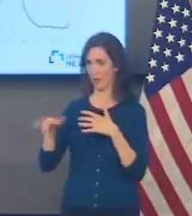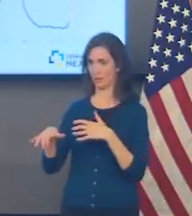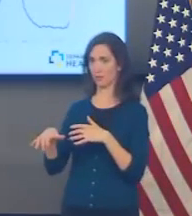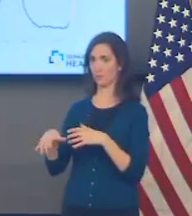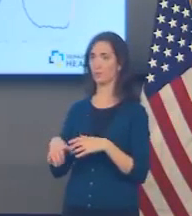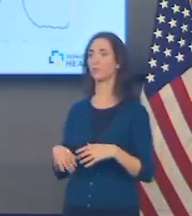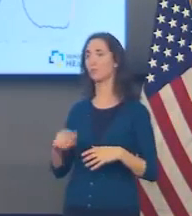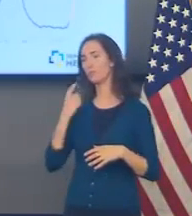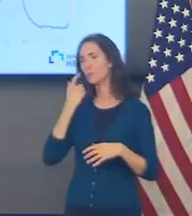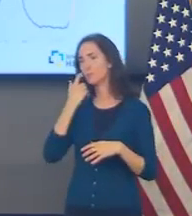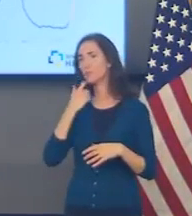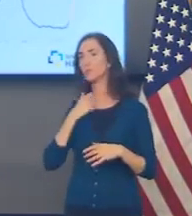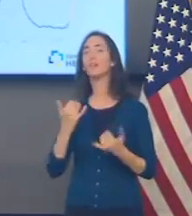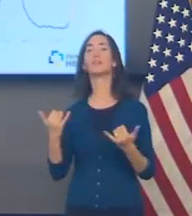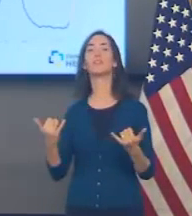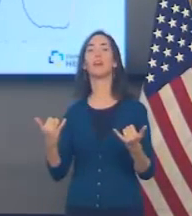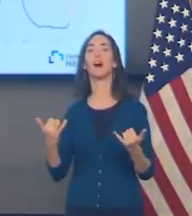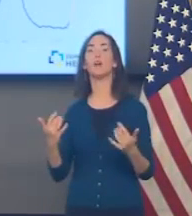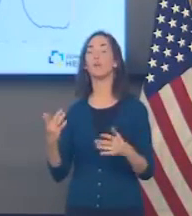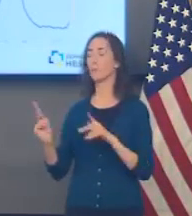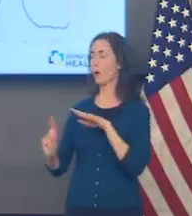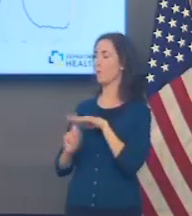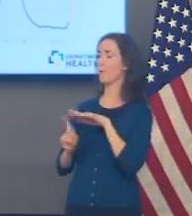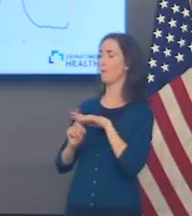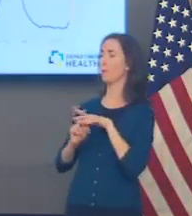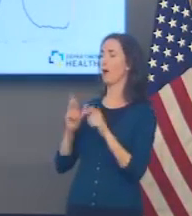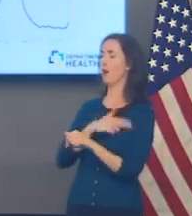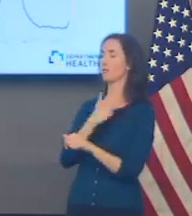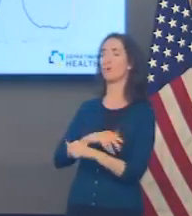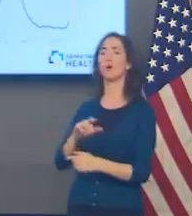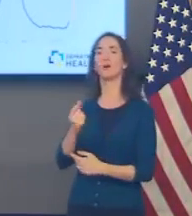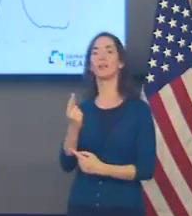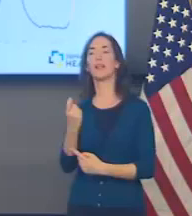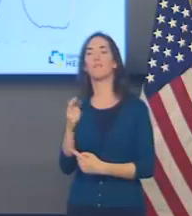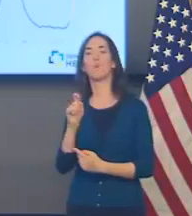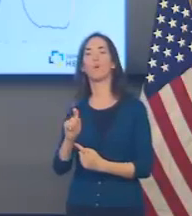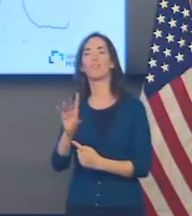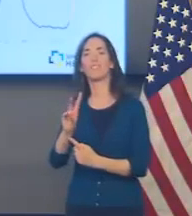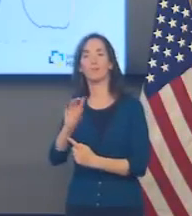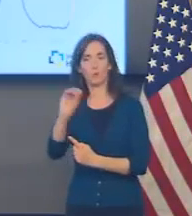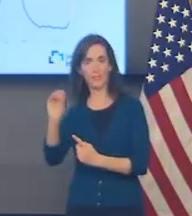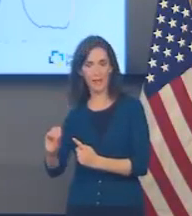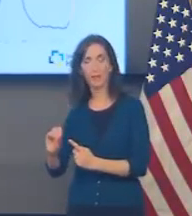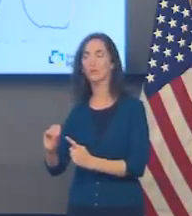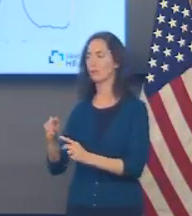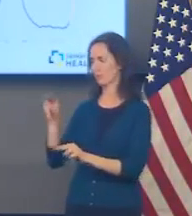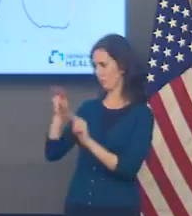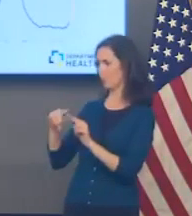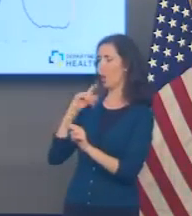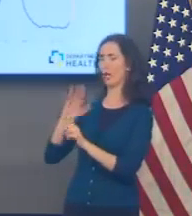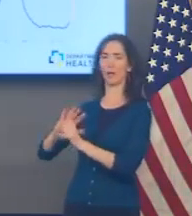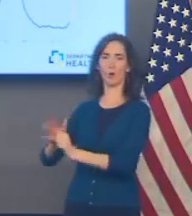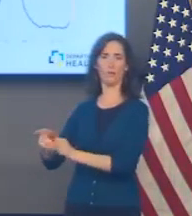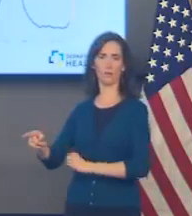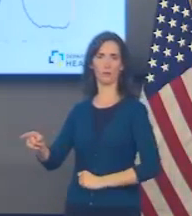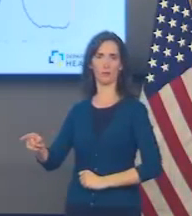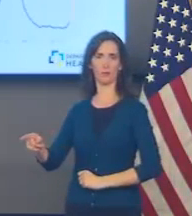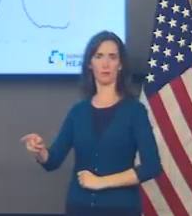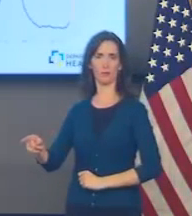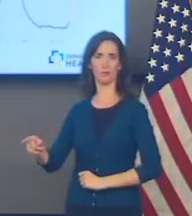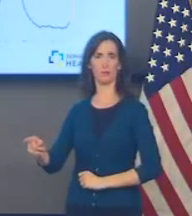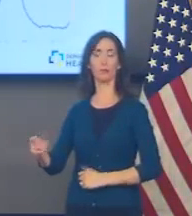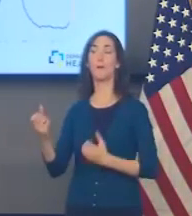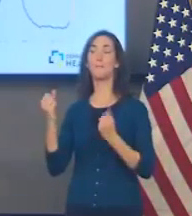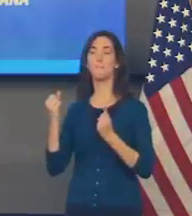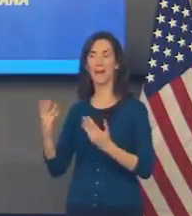are now up to 11.7% of all ER visits is somebody coming